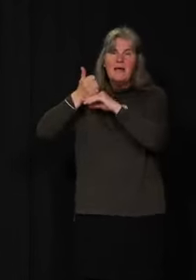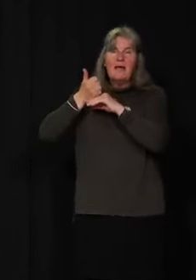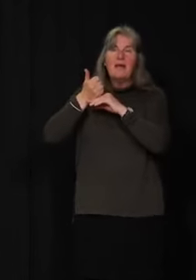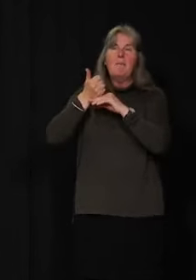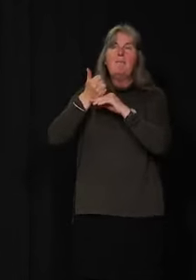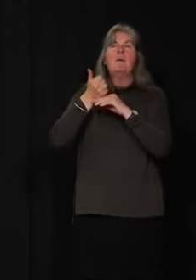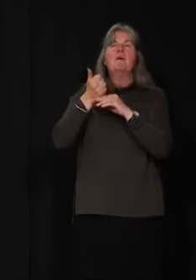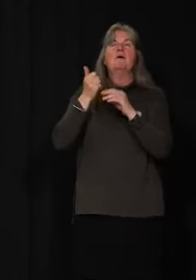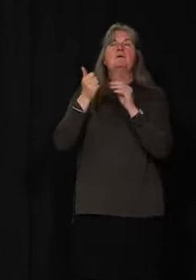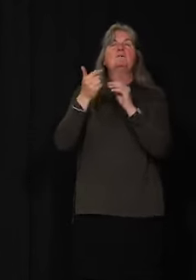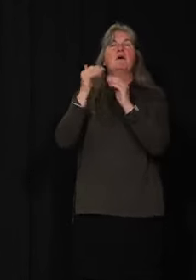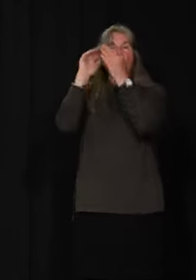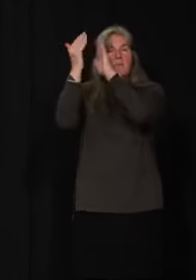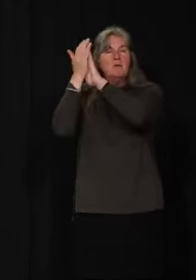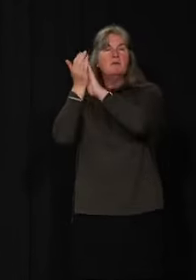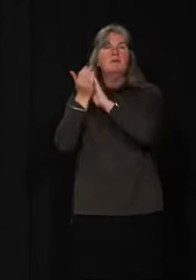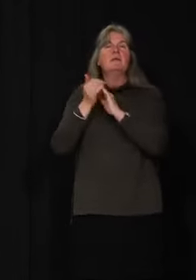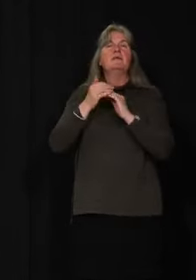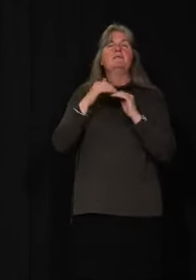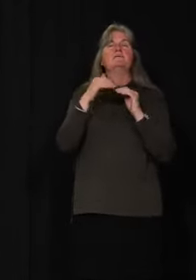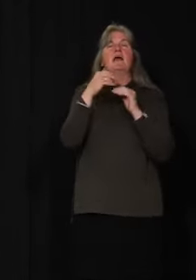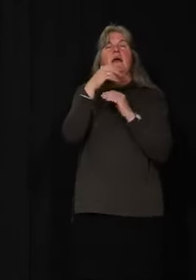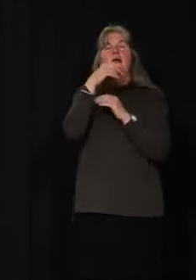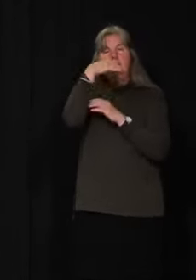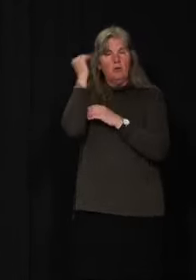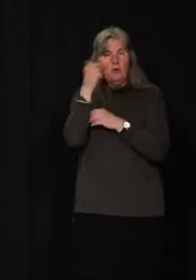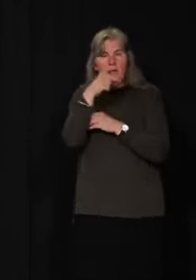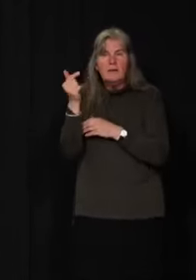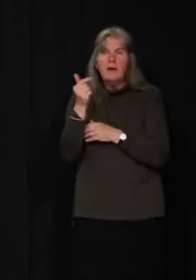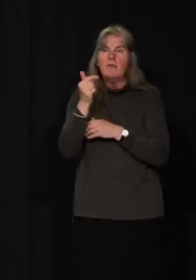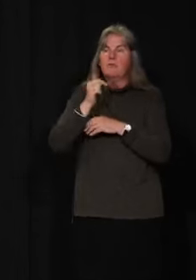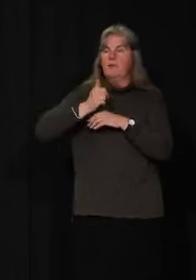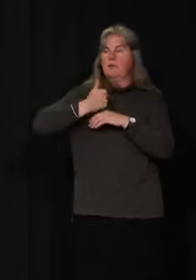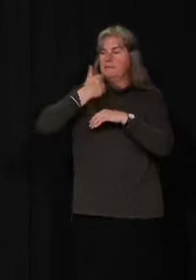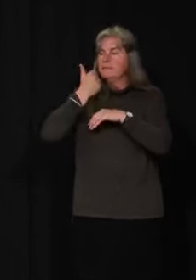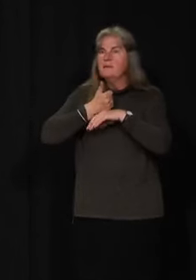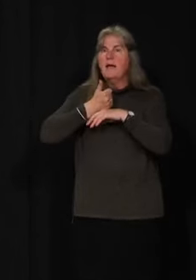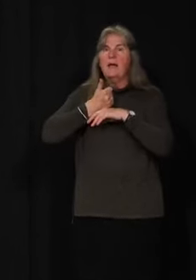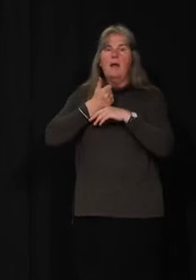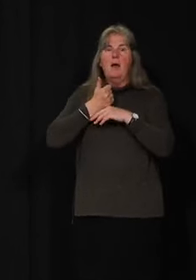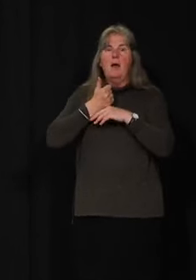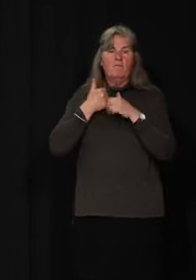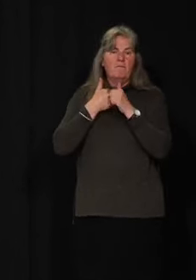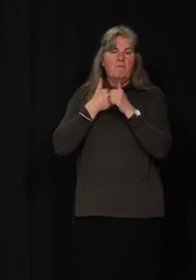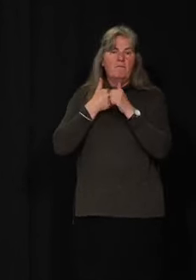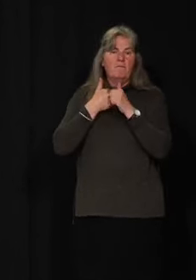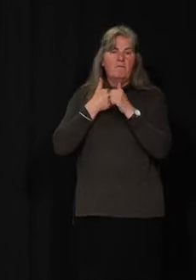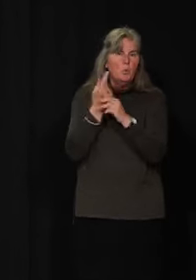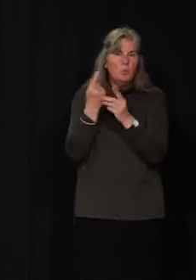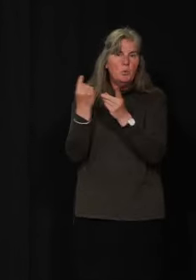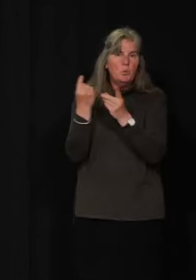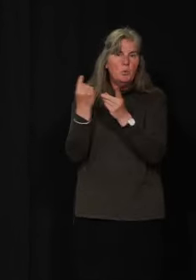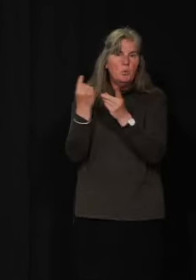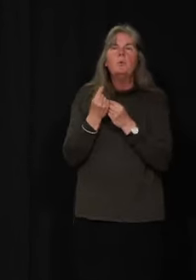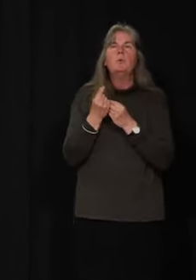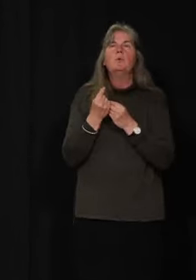between governments when it comes to us reestablishing and bolstering our efforts at the border.